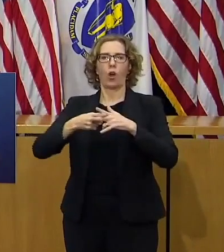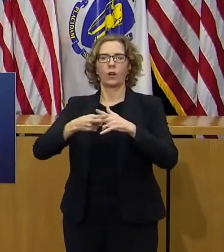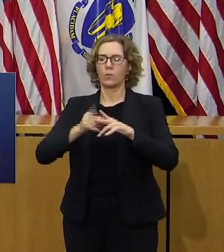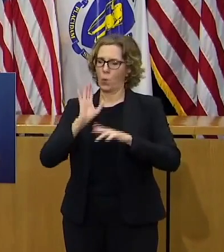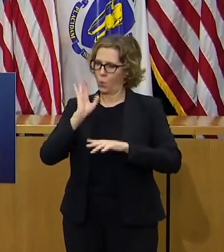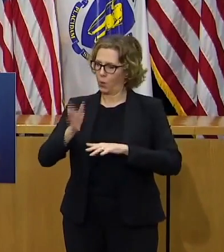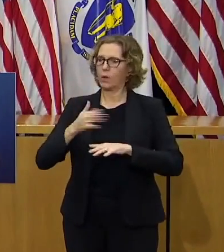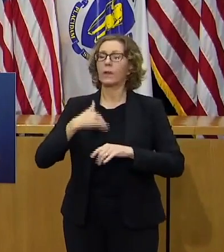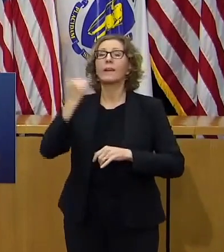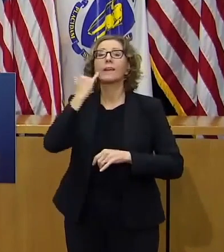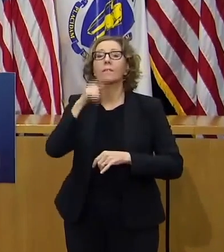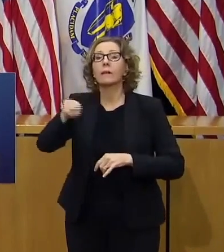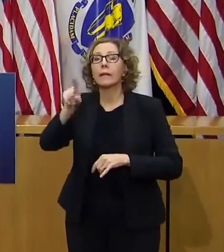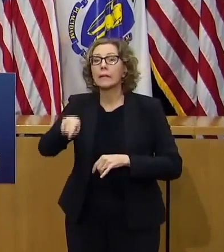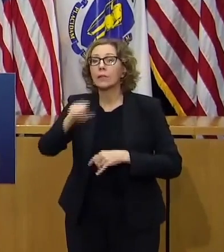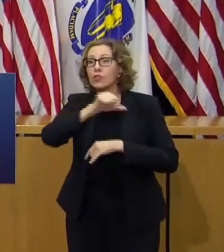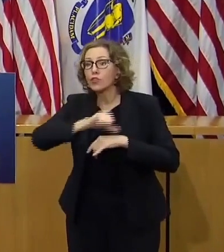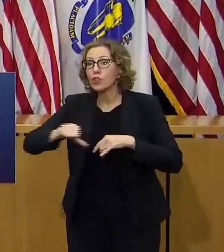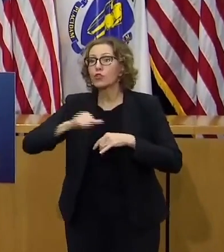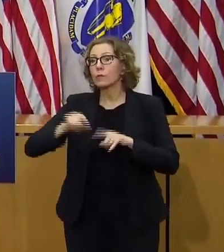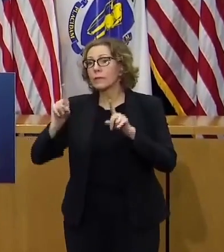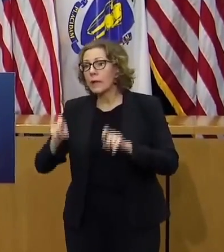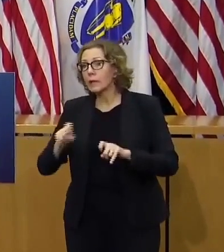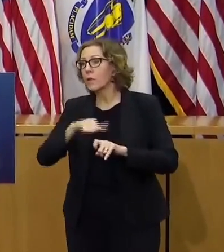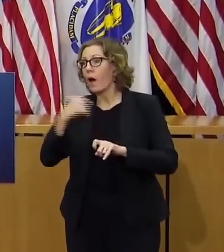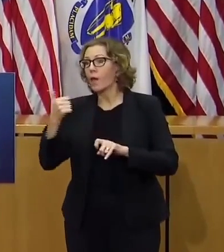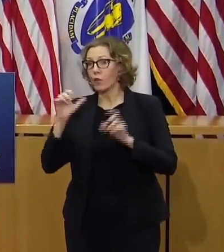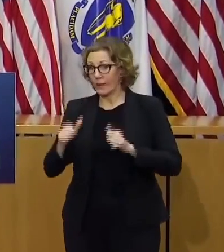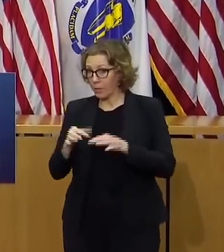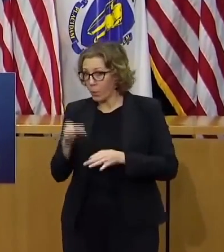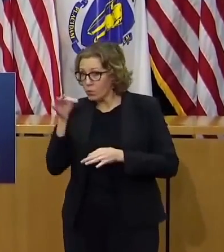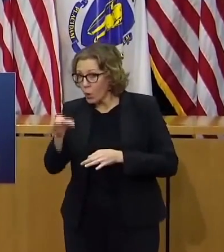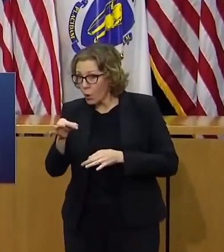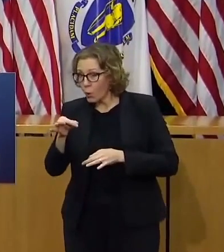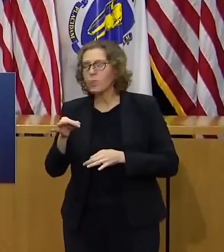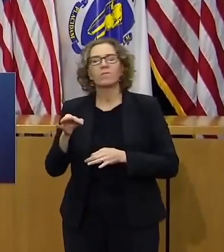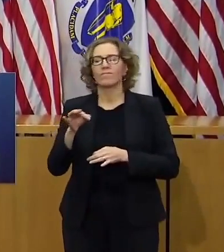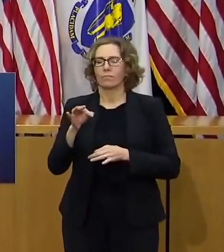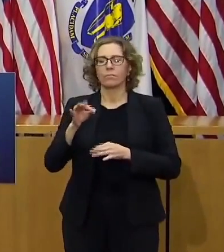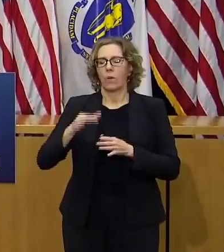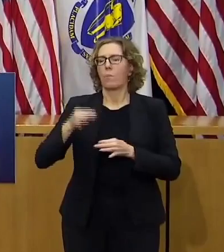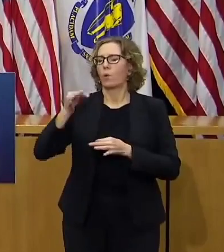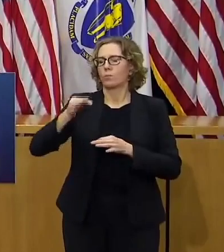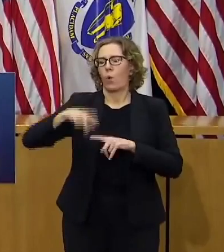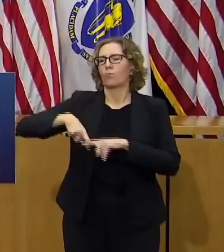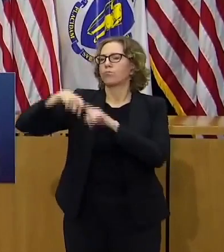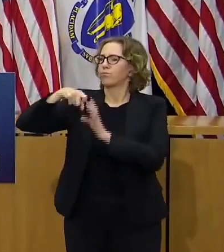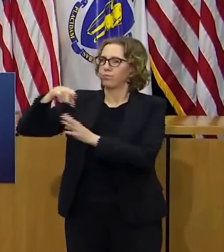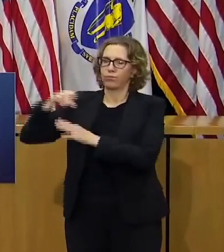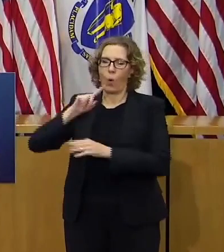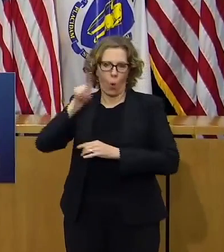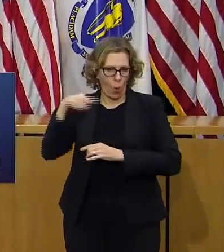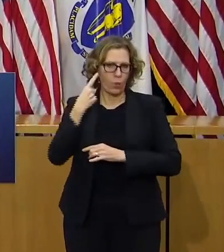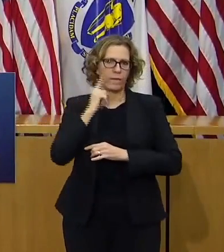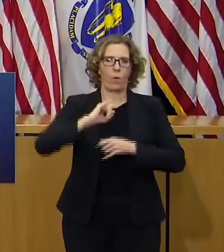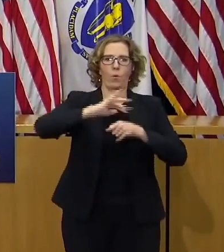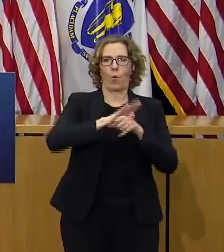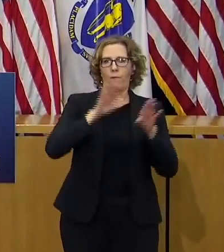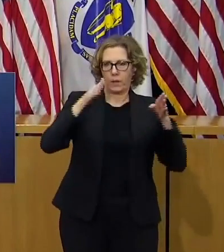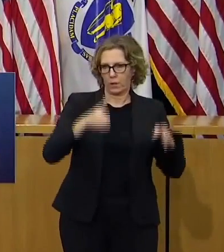curtail elective procedures that can be safely postponed this action will free up both necessary staffing in beds